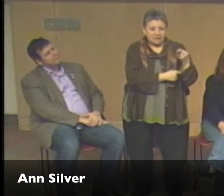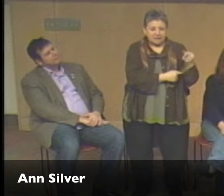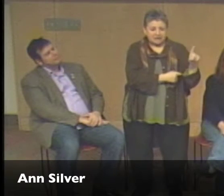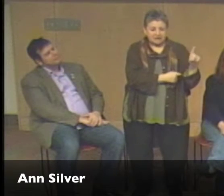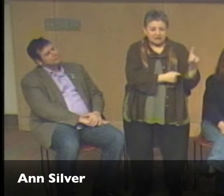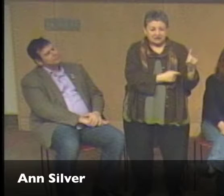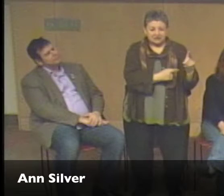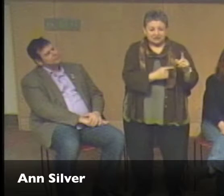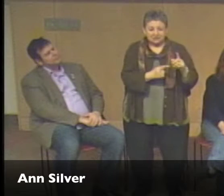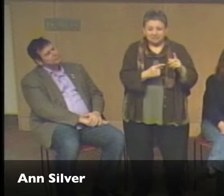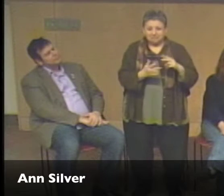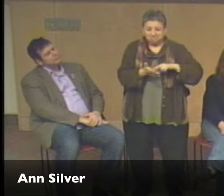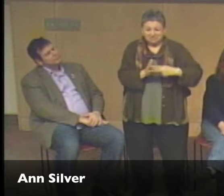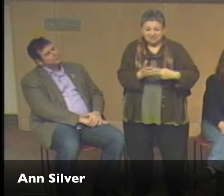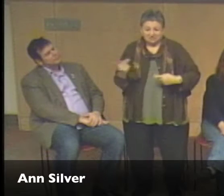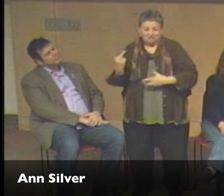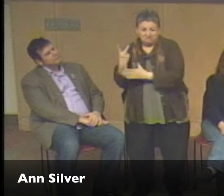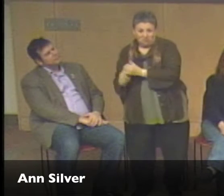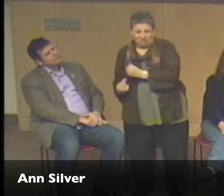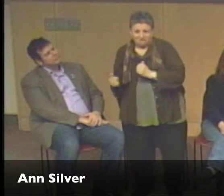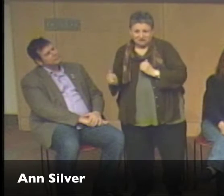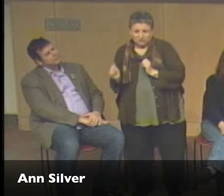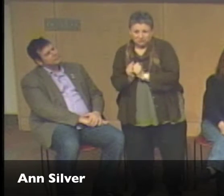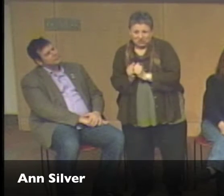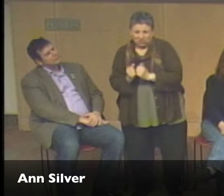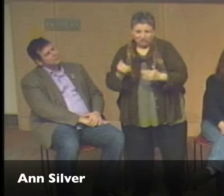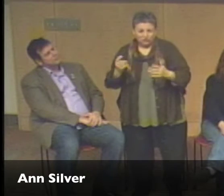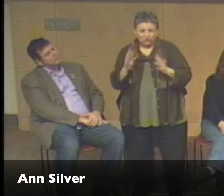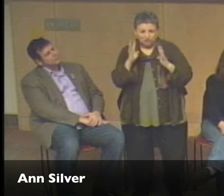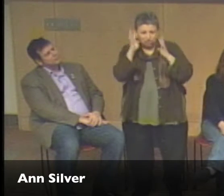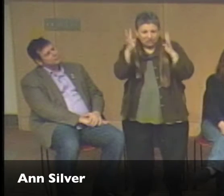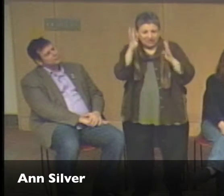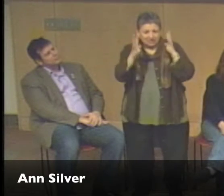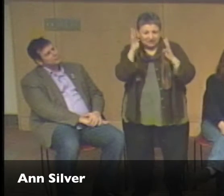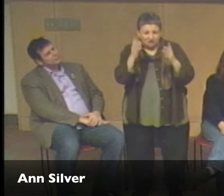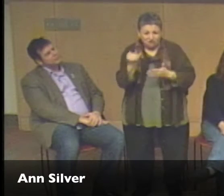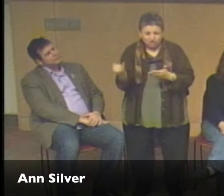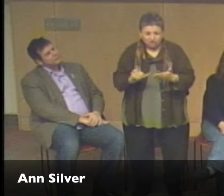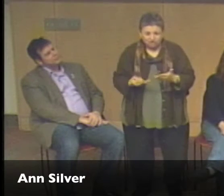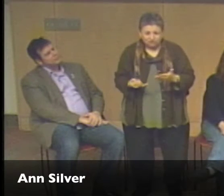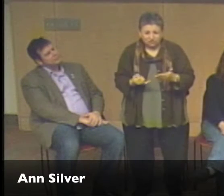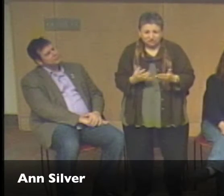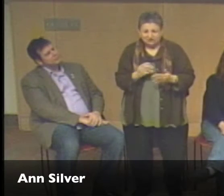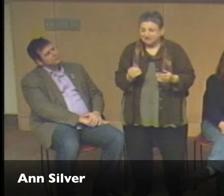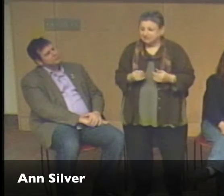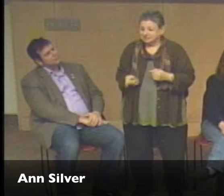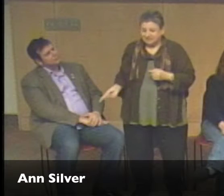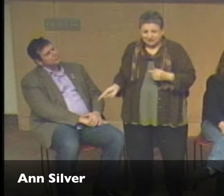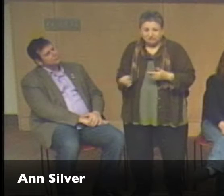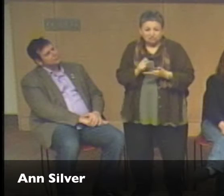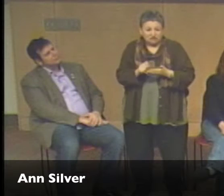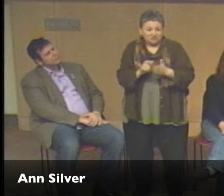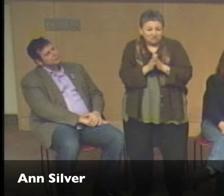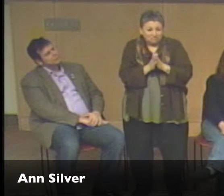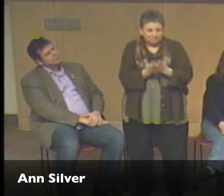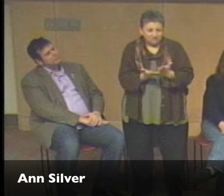And we became the Silver Moon Brand, which is a kind of business we did together to create work collaboratively.